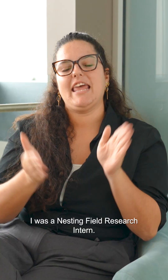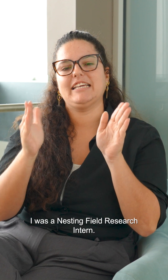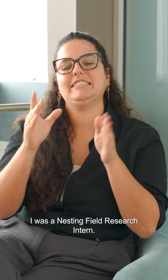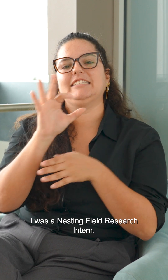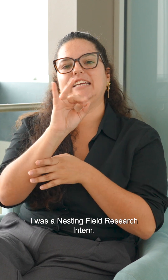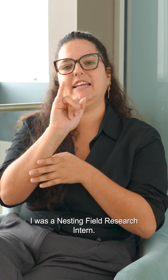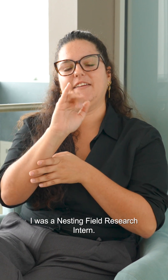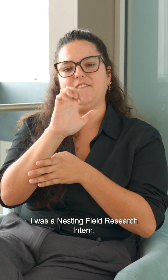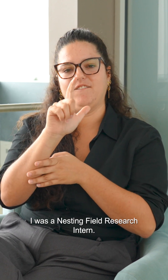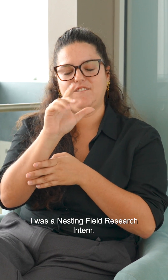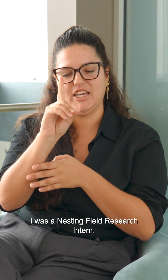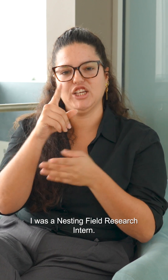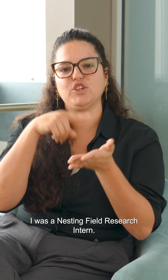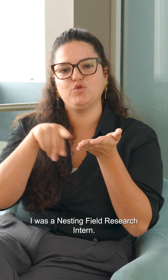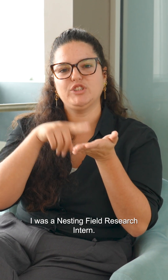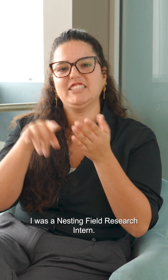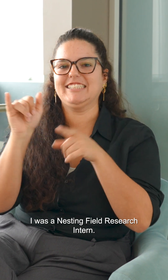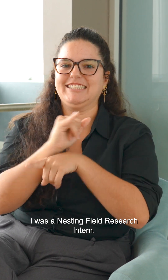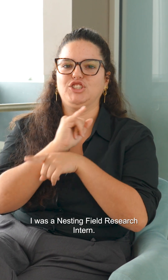a nesting field research intern.